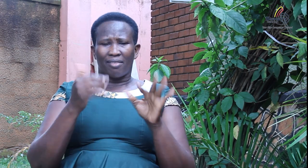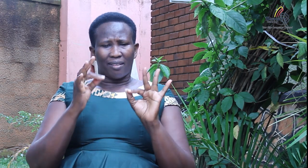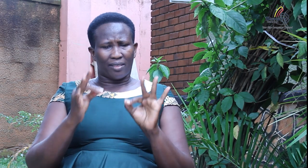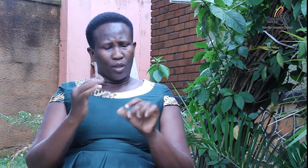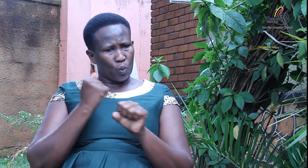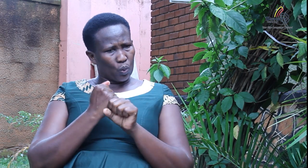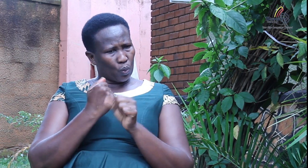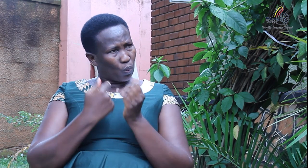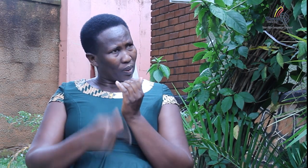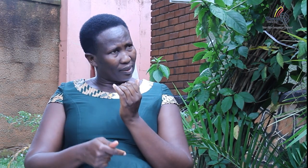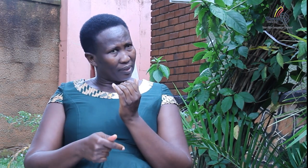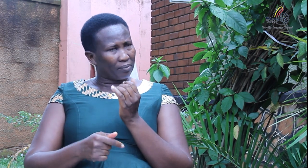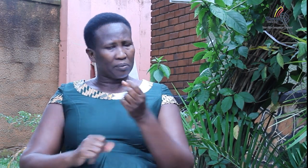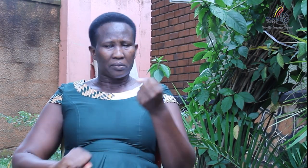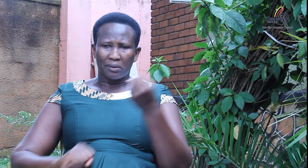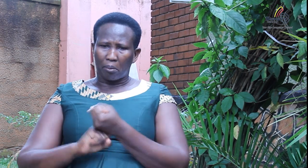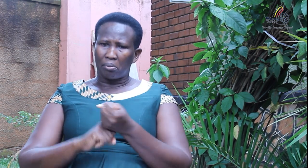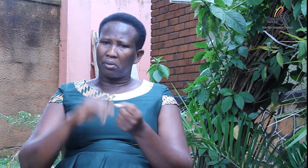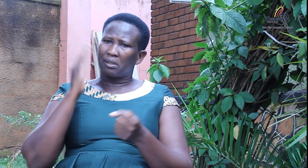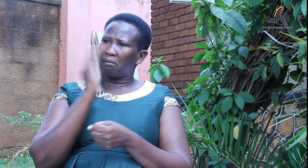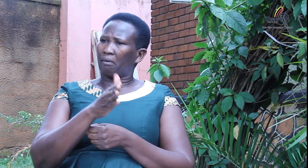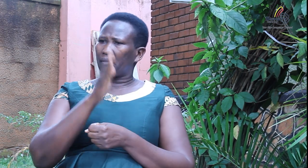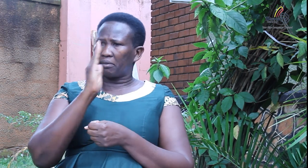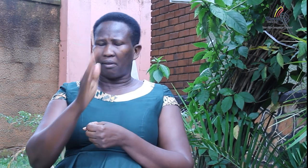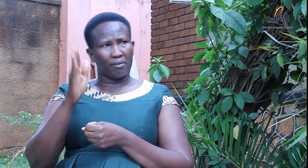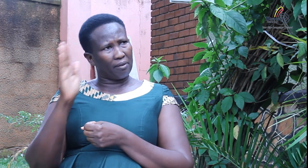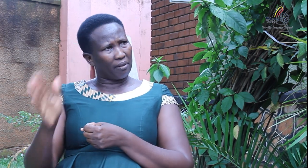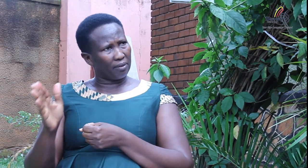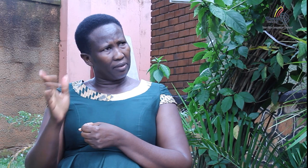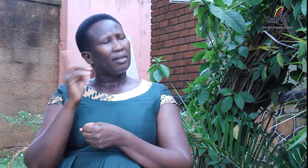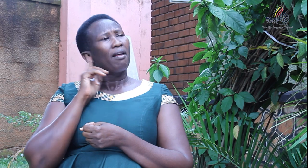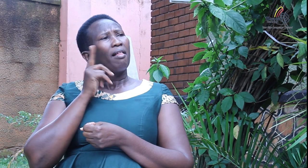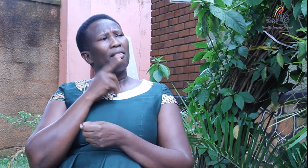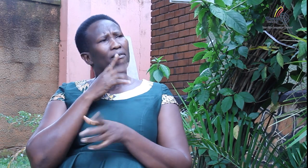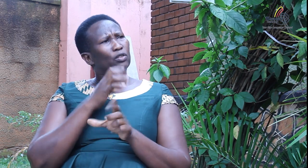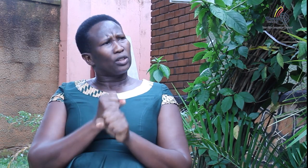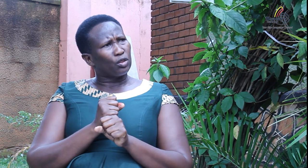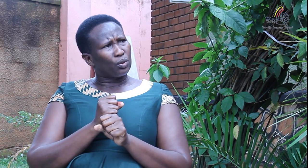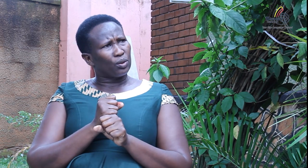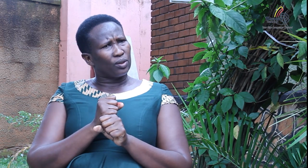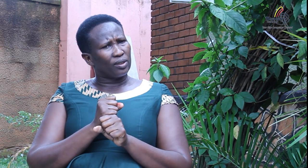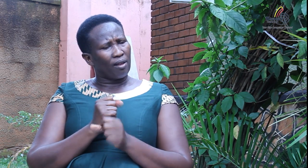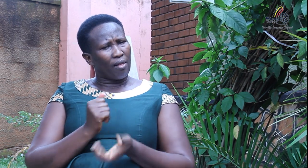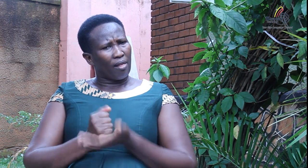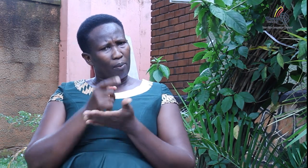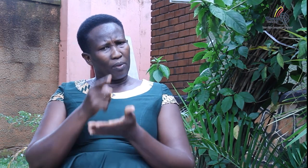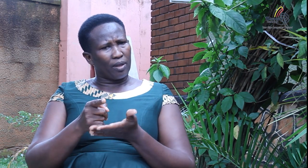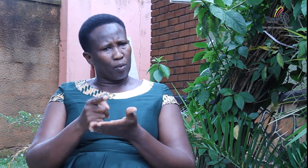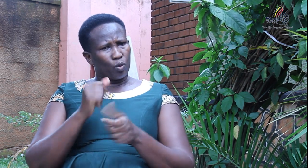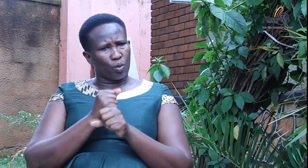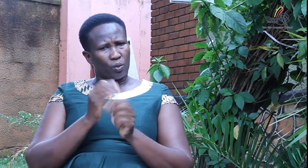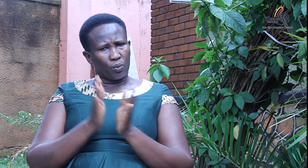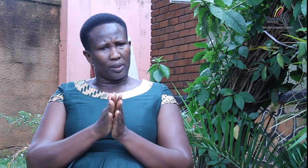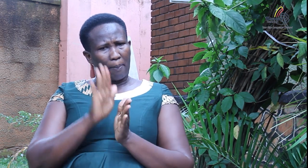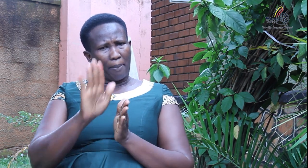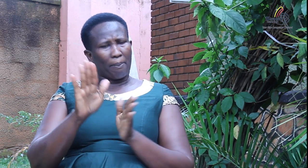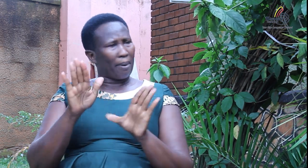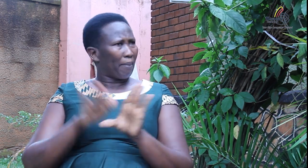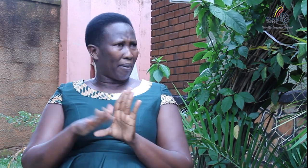another thing is to support directly the deaf associations to help them work